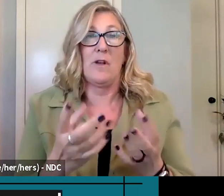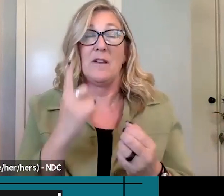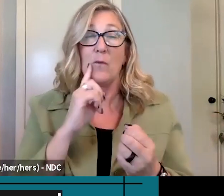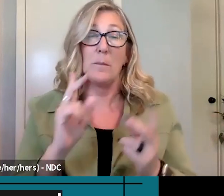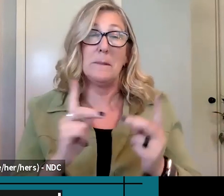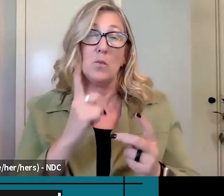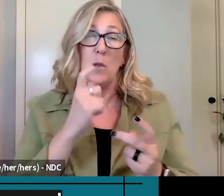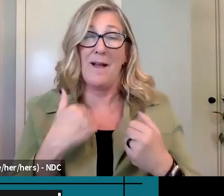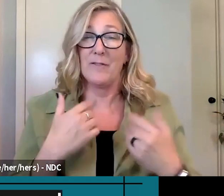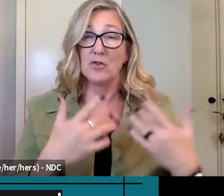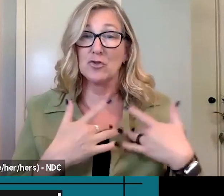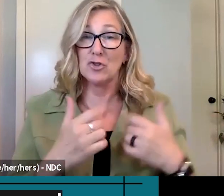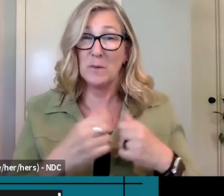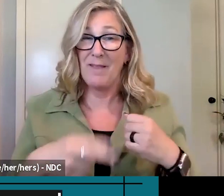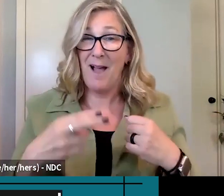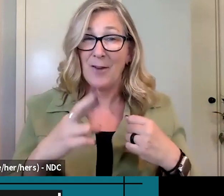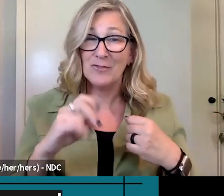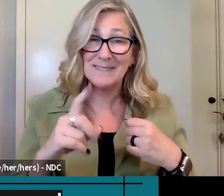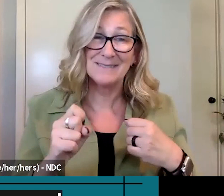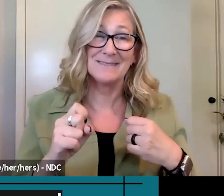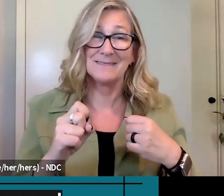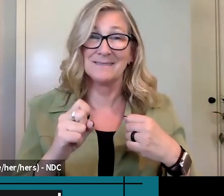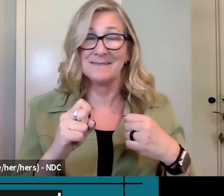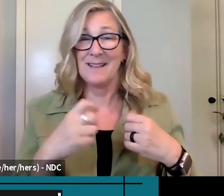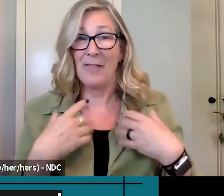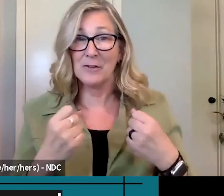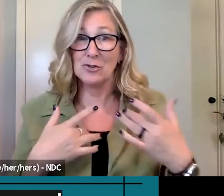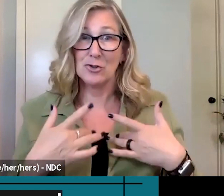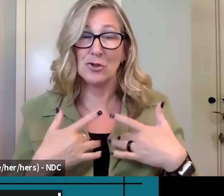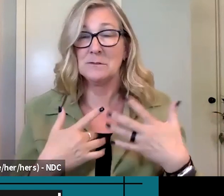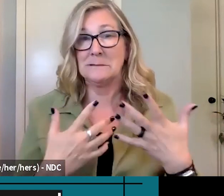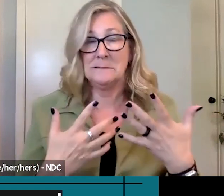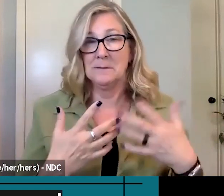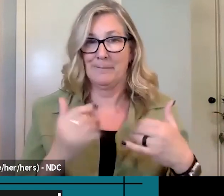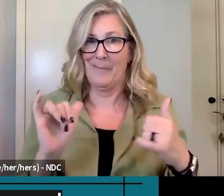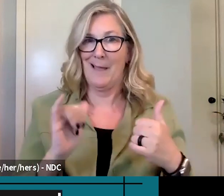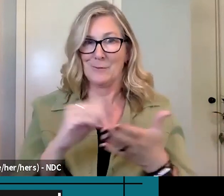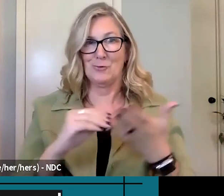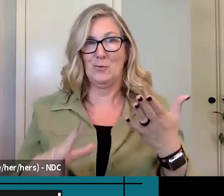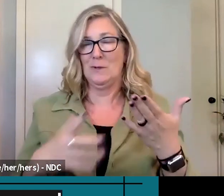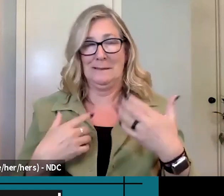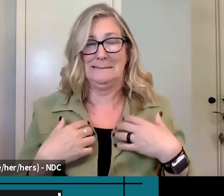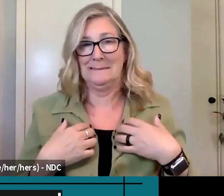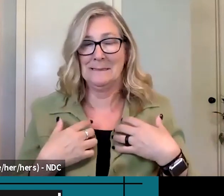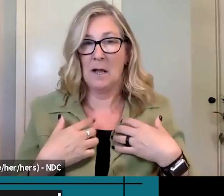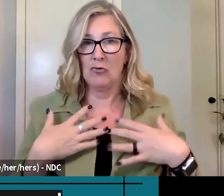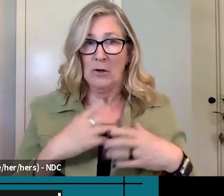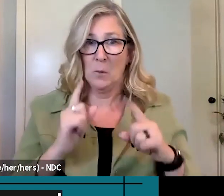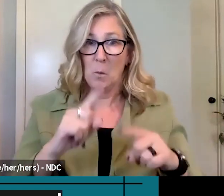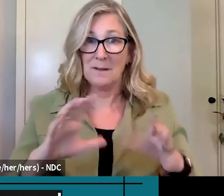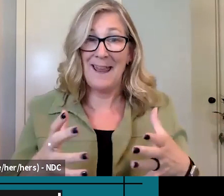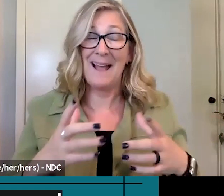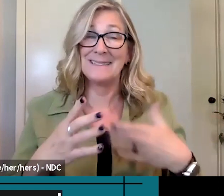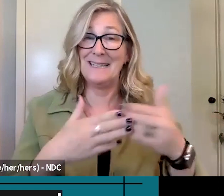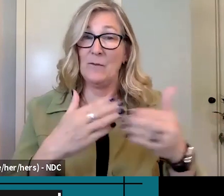Remote services can be provided for people who have concerns with other high health risks and students who